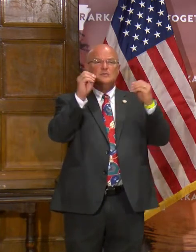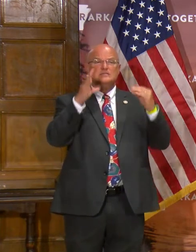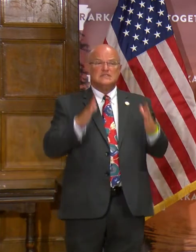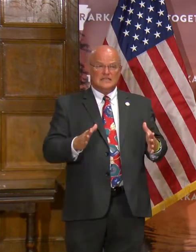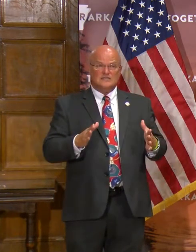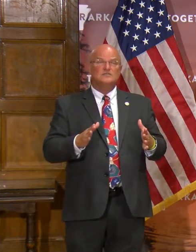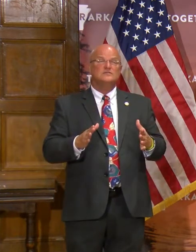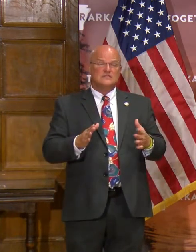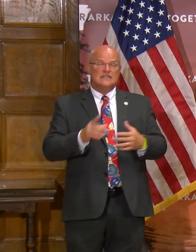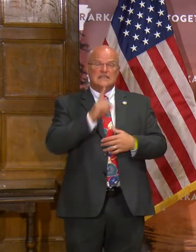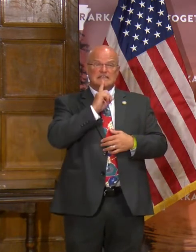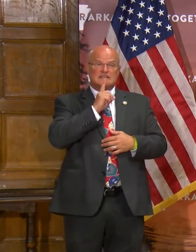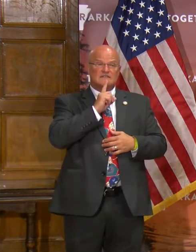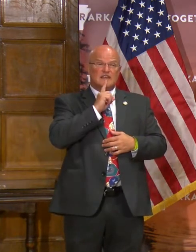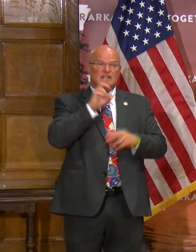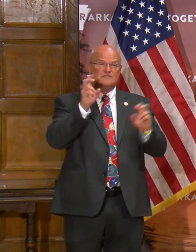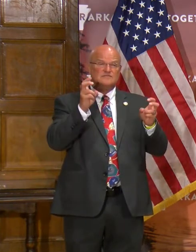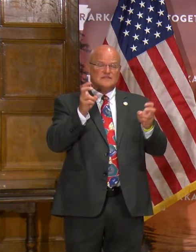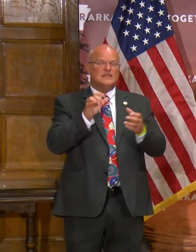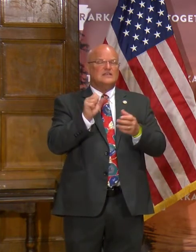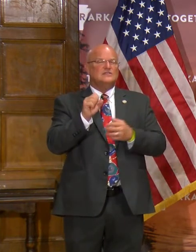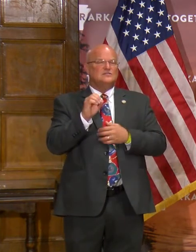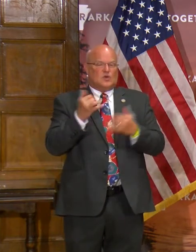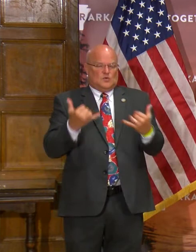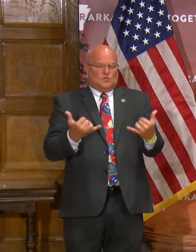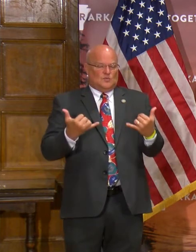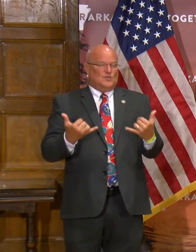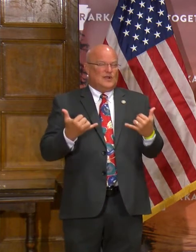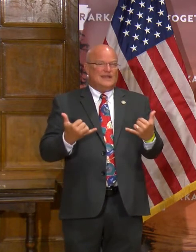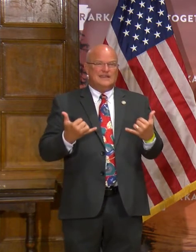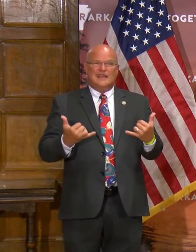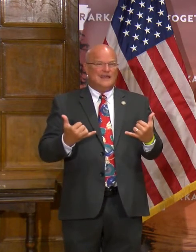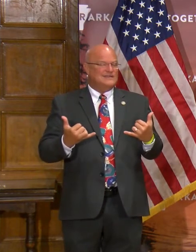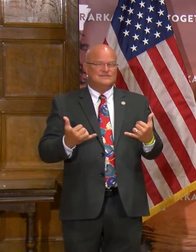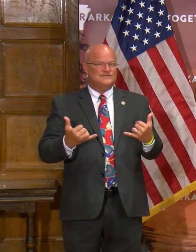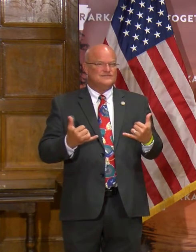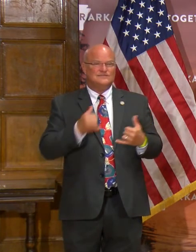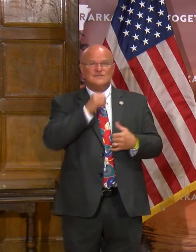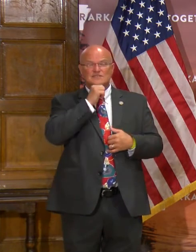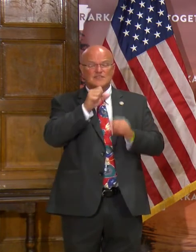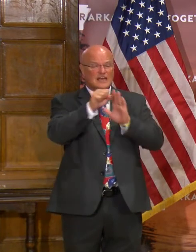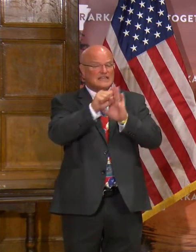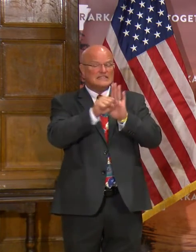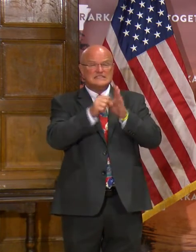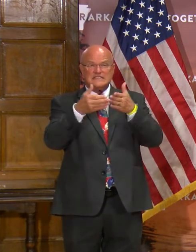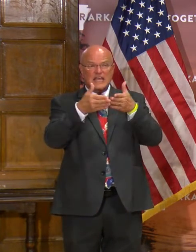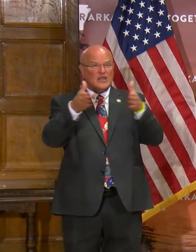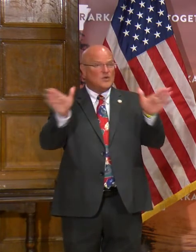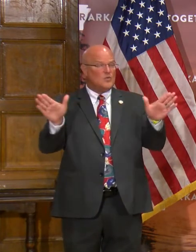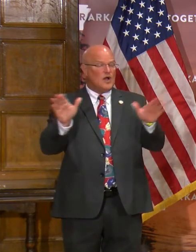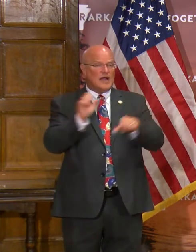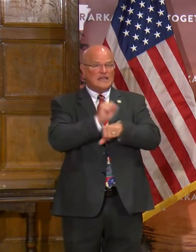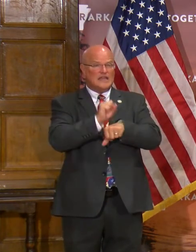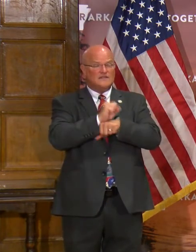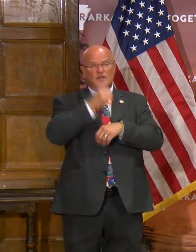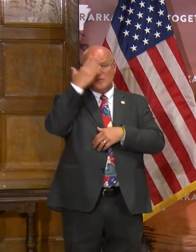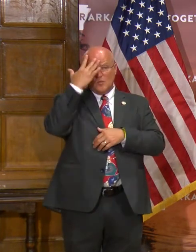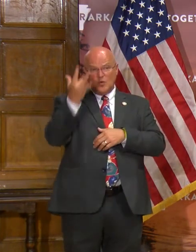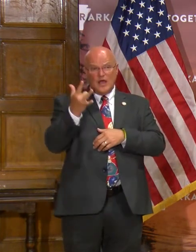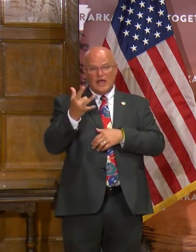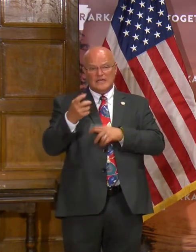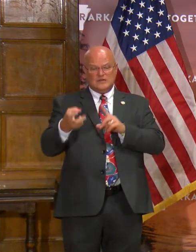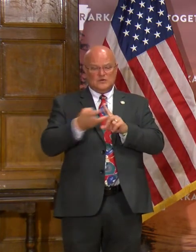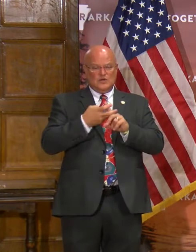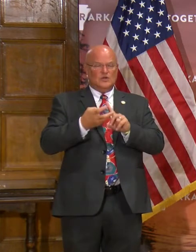certainly one of the factors. So at this point there is not a statewide effort because the recruiting of